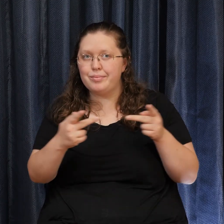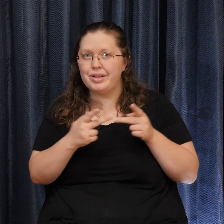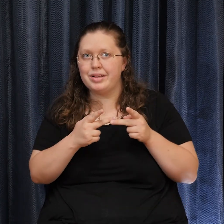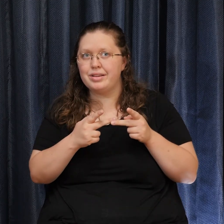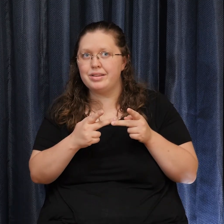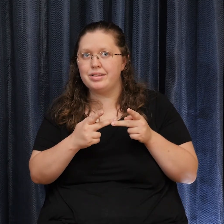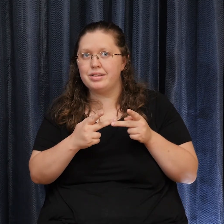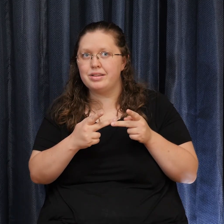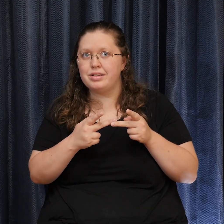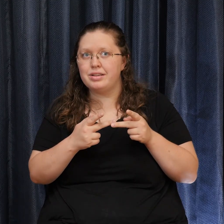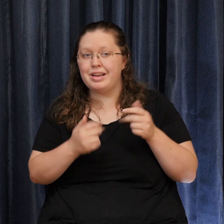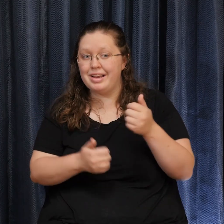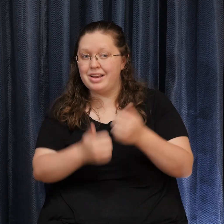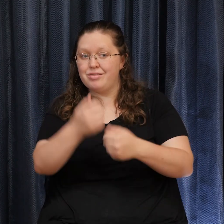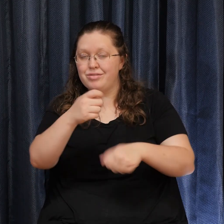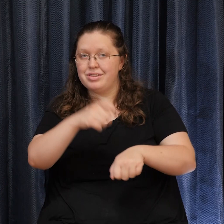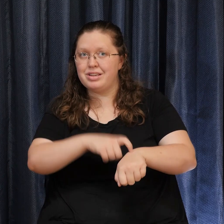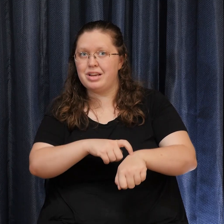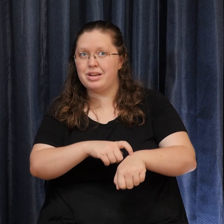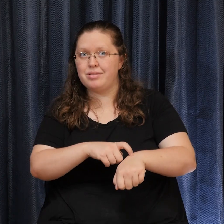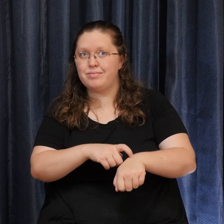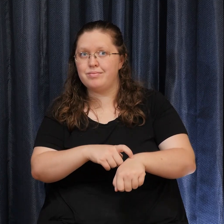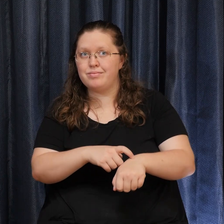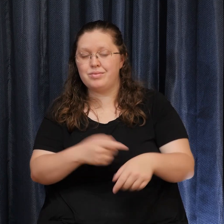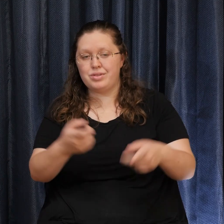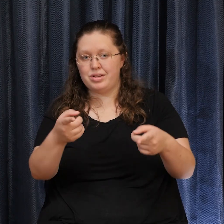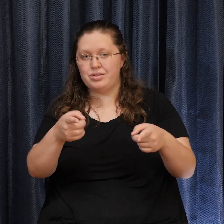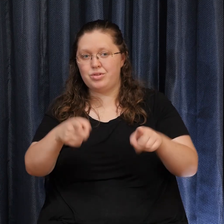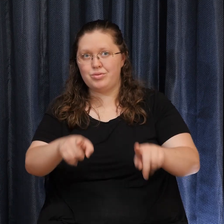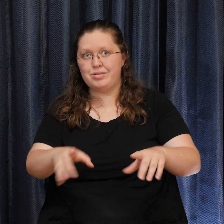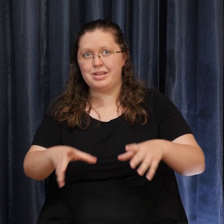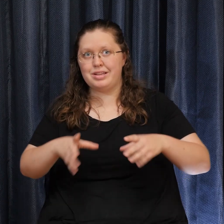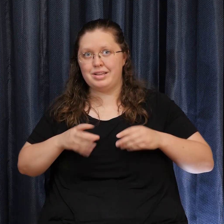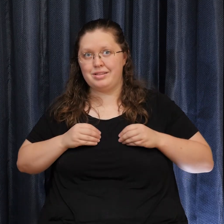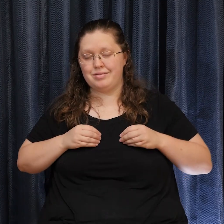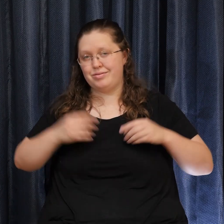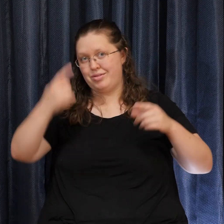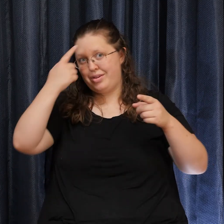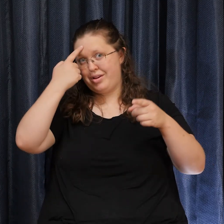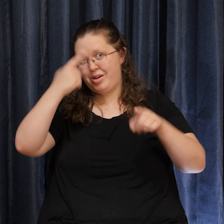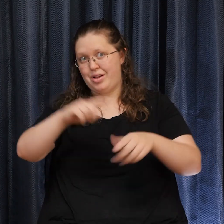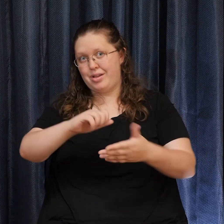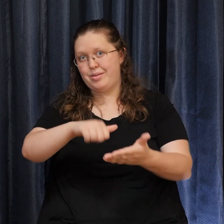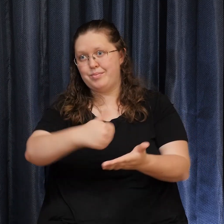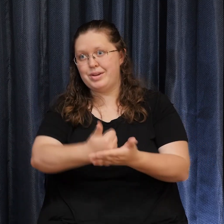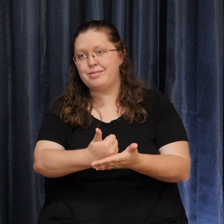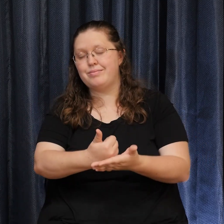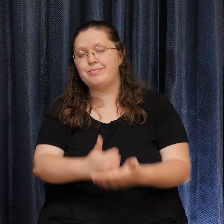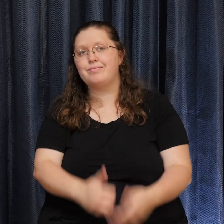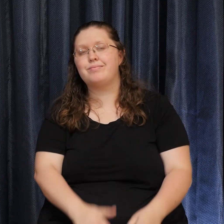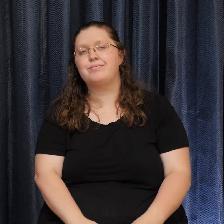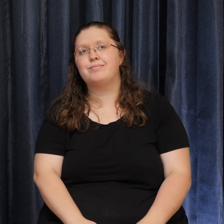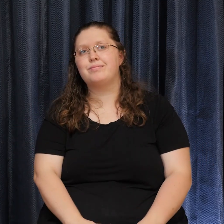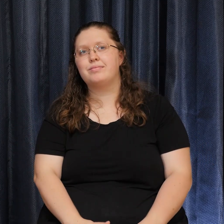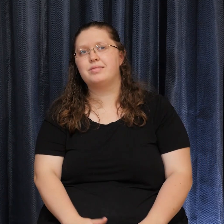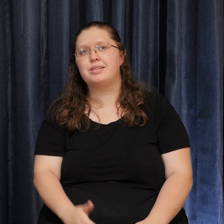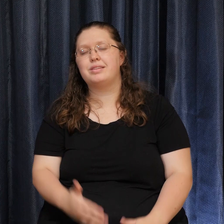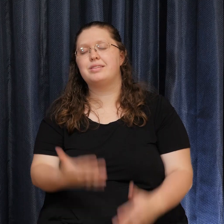And so it is Amen I wanna thank you For your beautiful